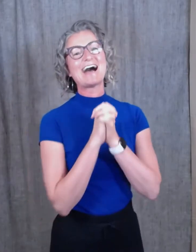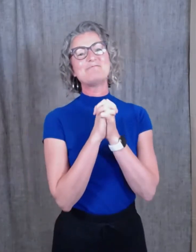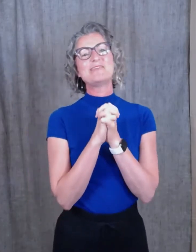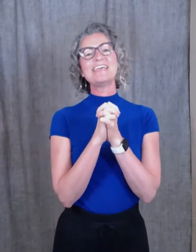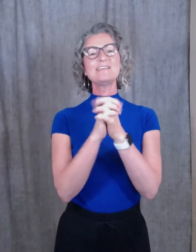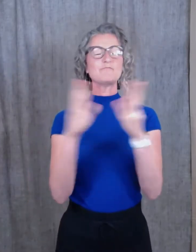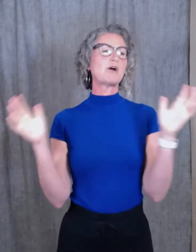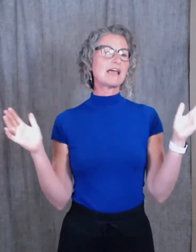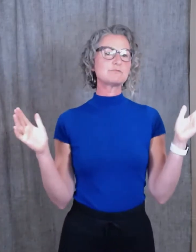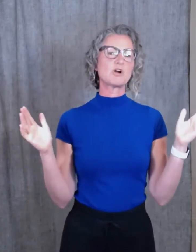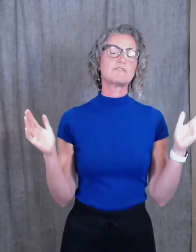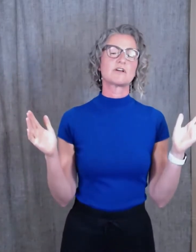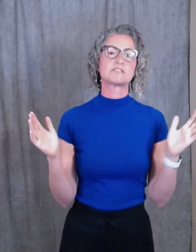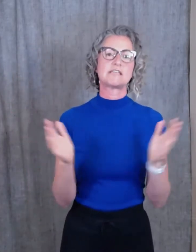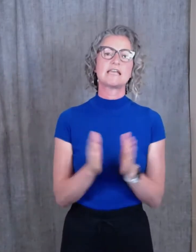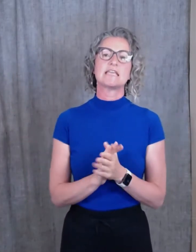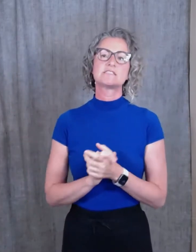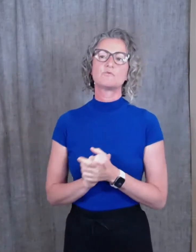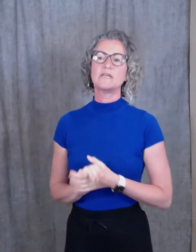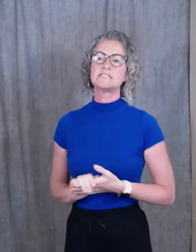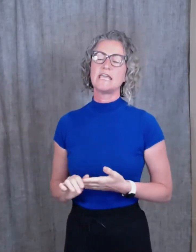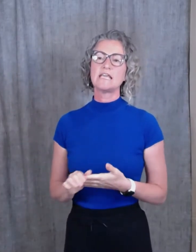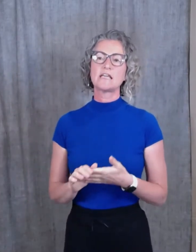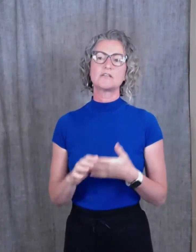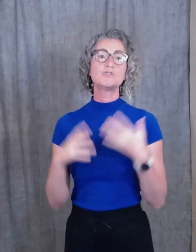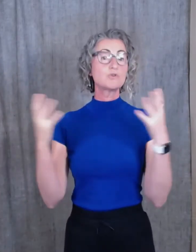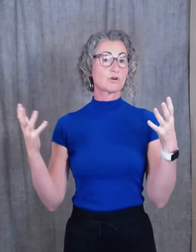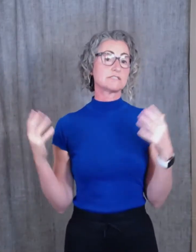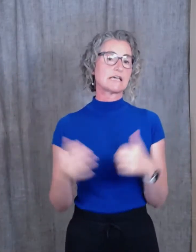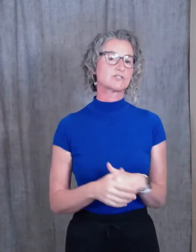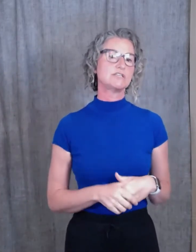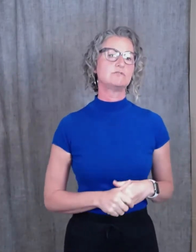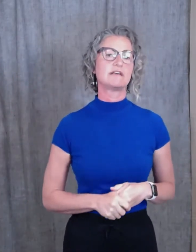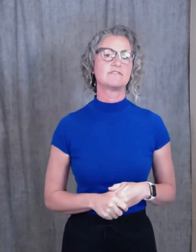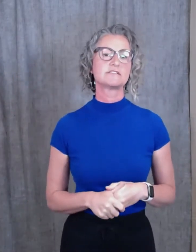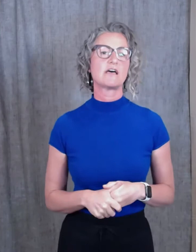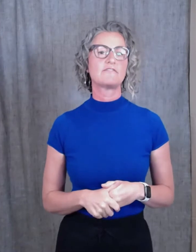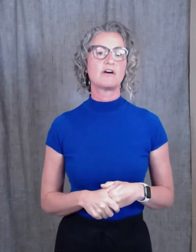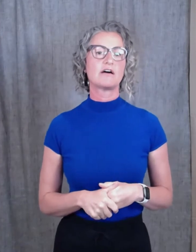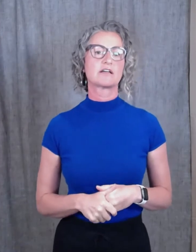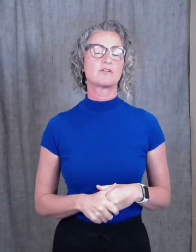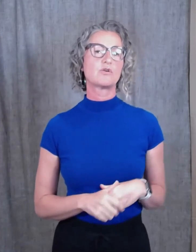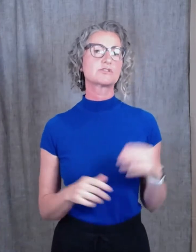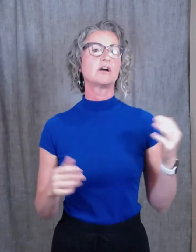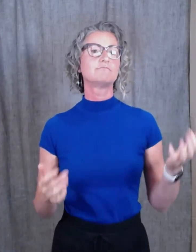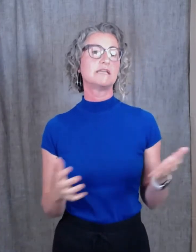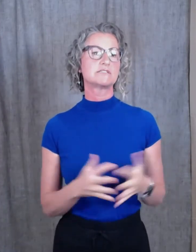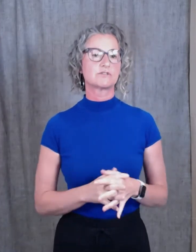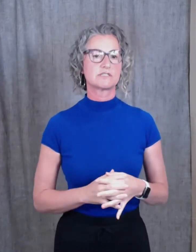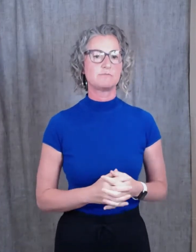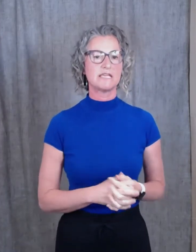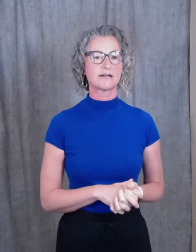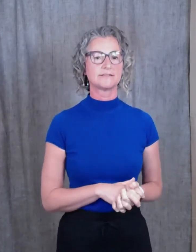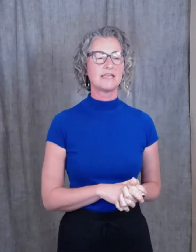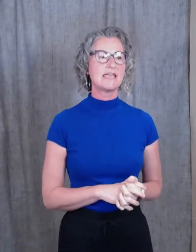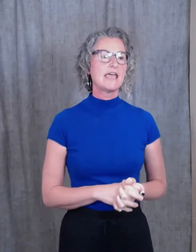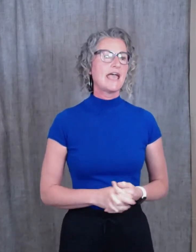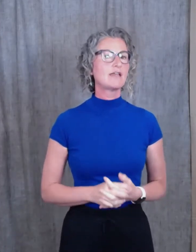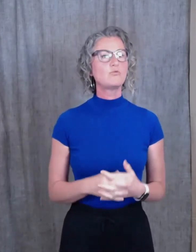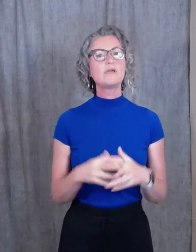as part of our studies, we take two courses, actually two levels of a course called Minister as Speaker. And we